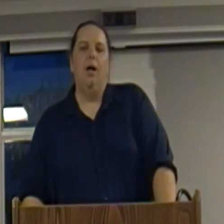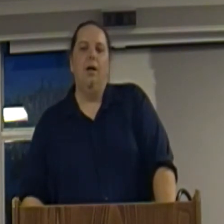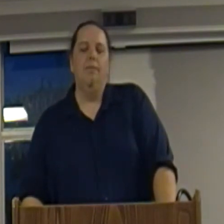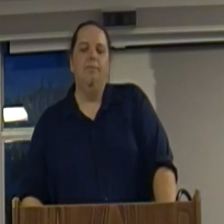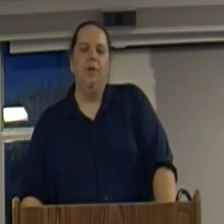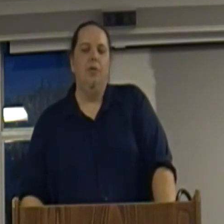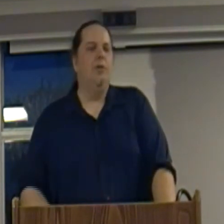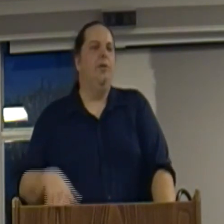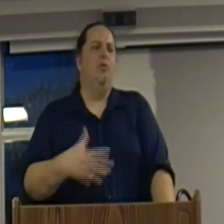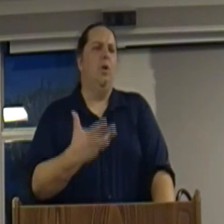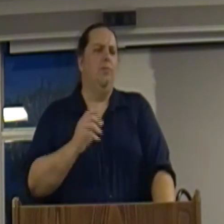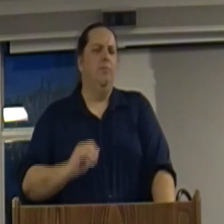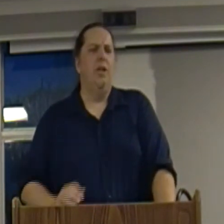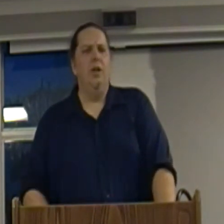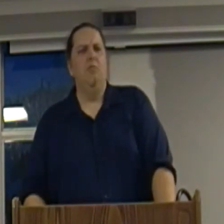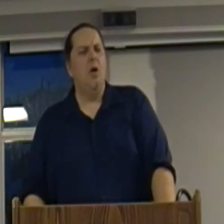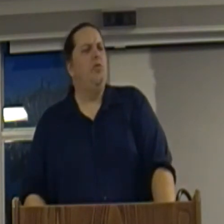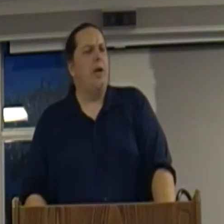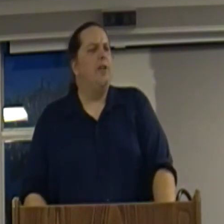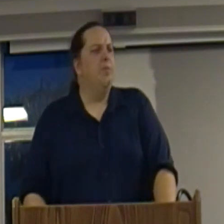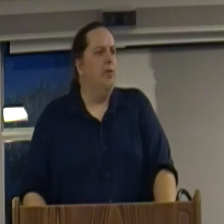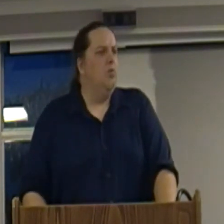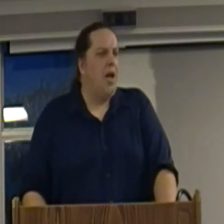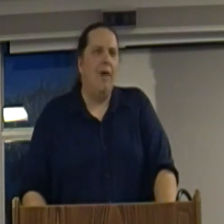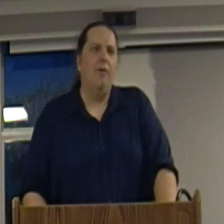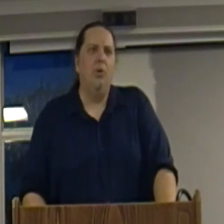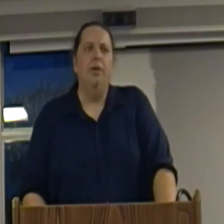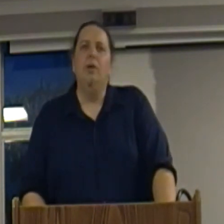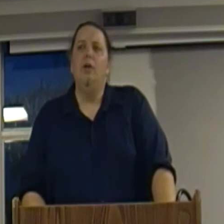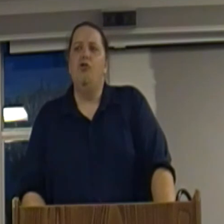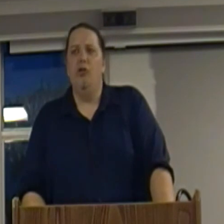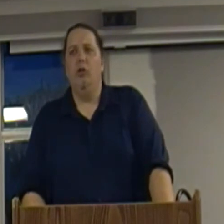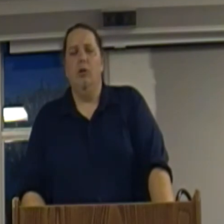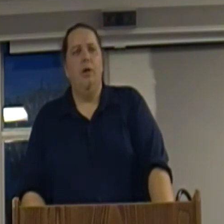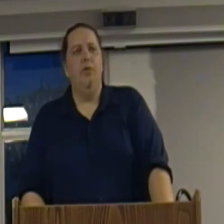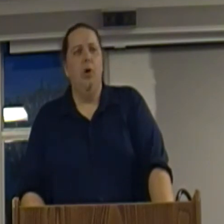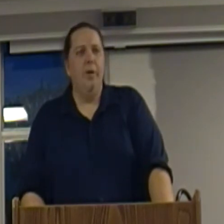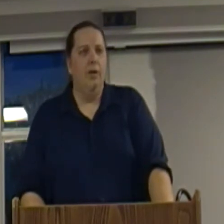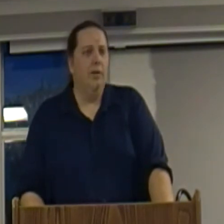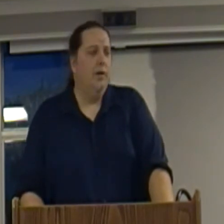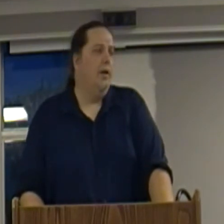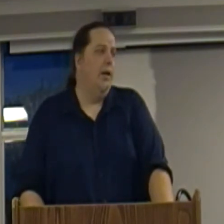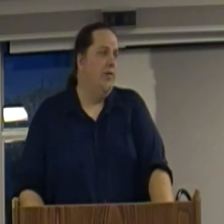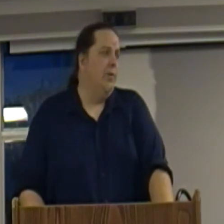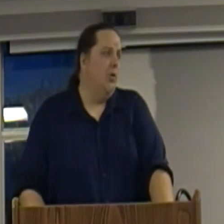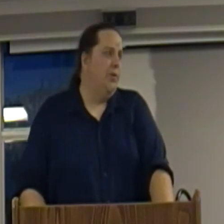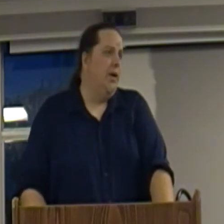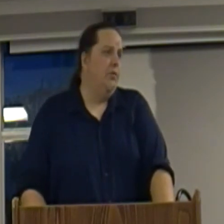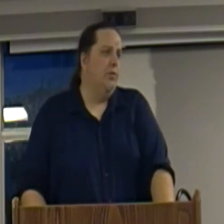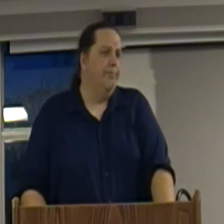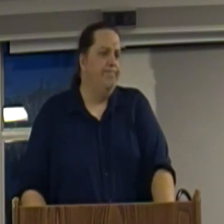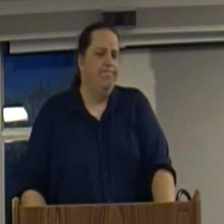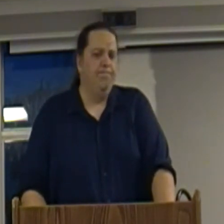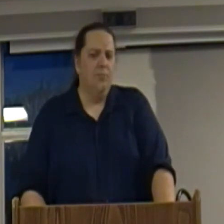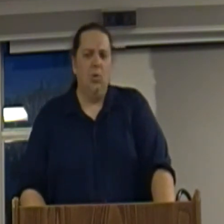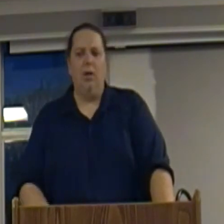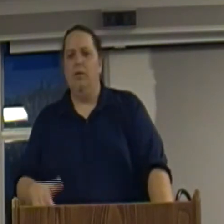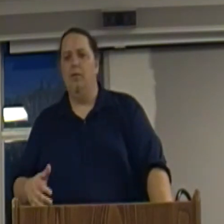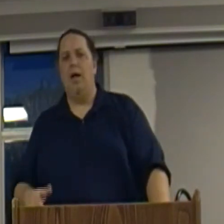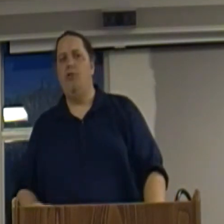Uh, you know, somebody says, well, you know, no Scotsman would ever put sugar on his oatmeal. And somebody replies to him, well, I